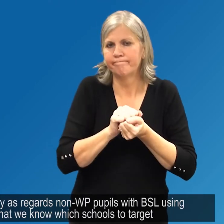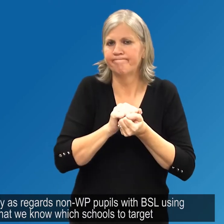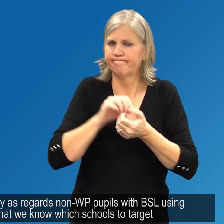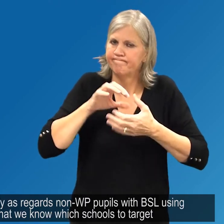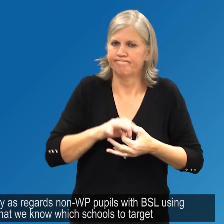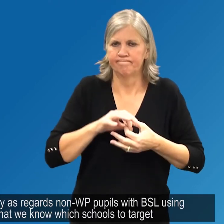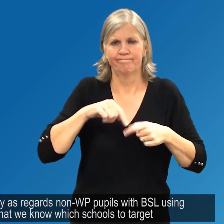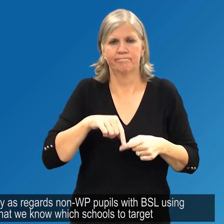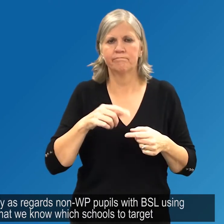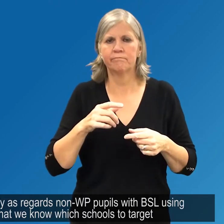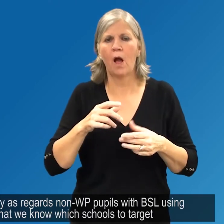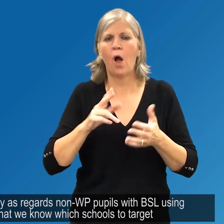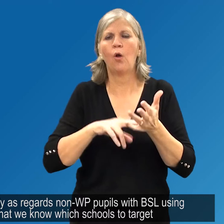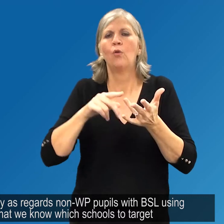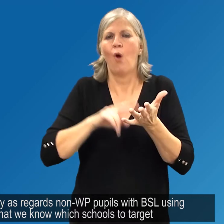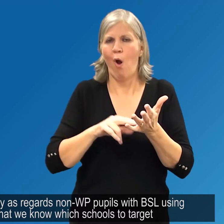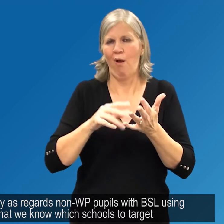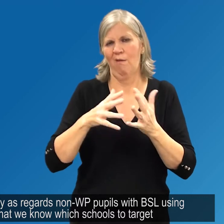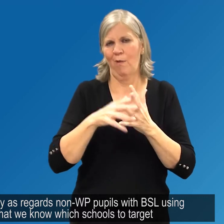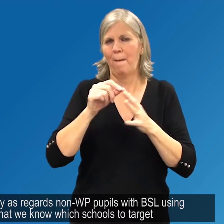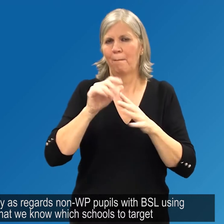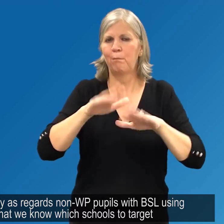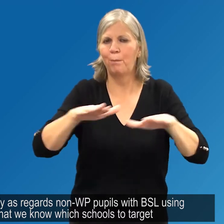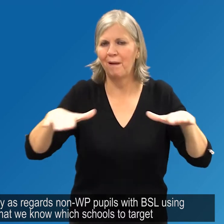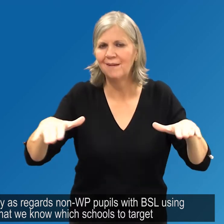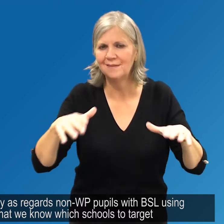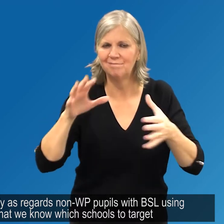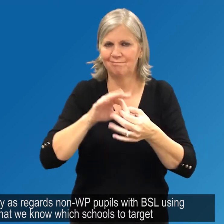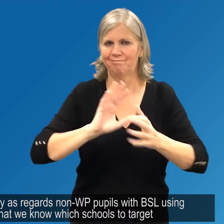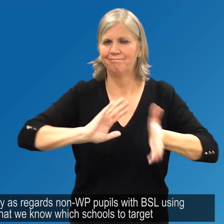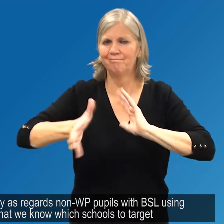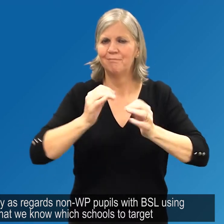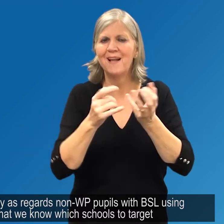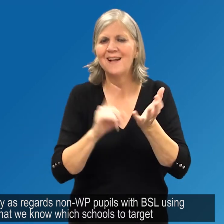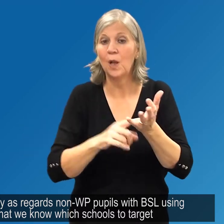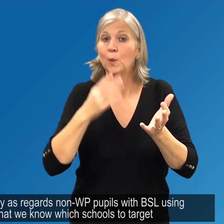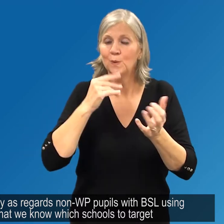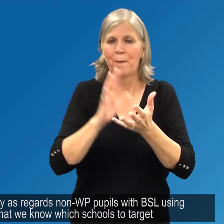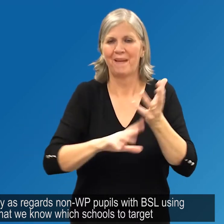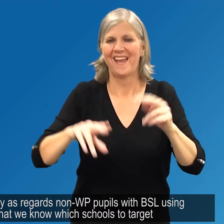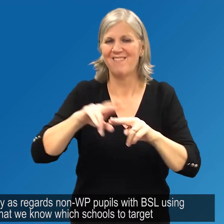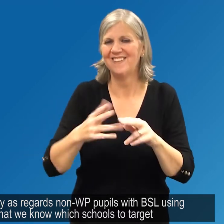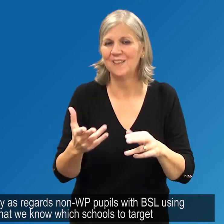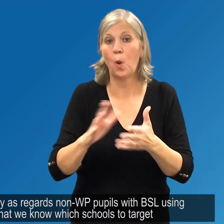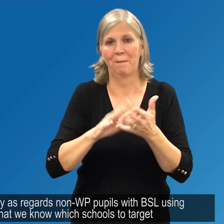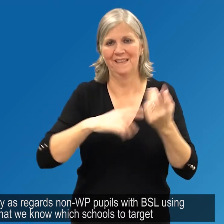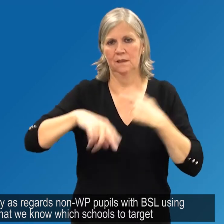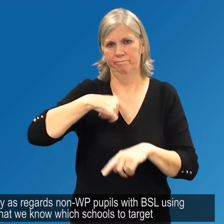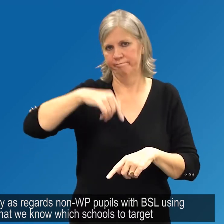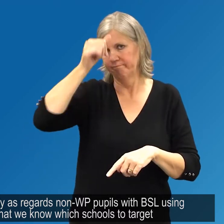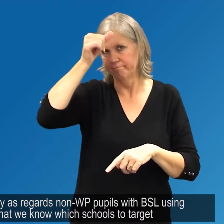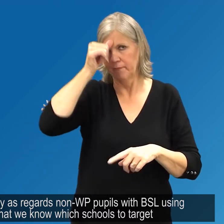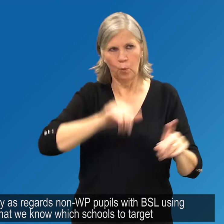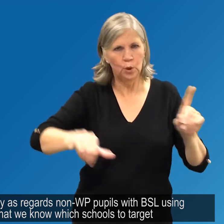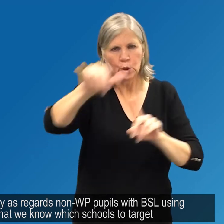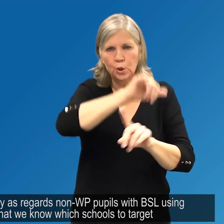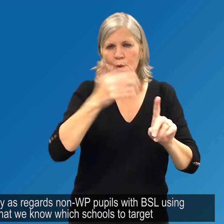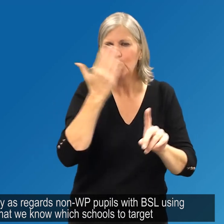Data stored centrally in regards to non-WP pupils with BSL using parents so that we know which schools